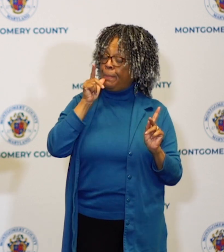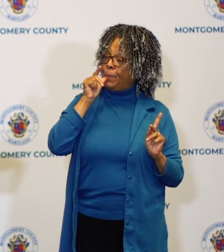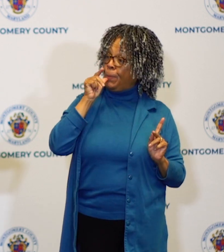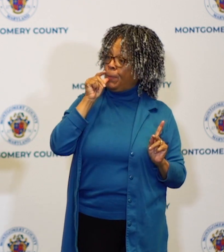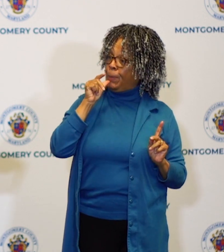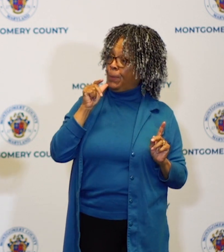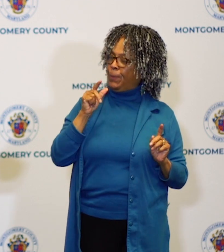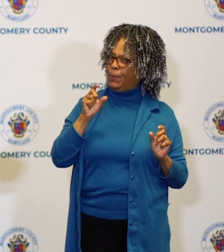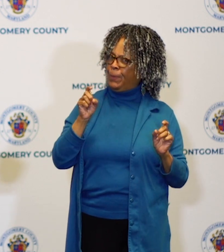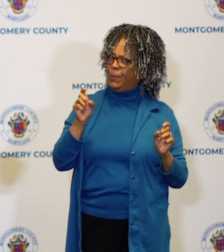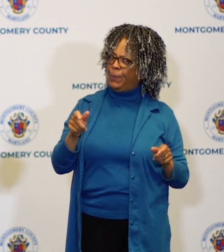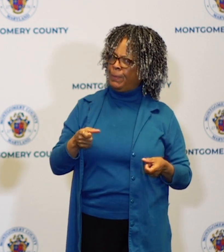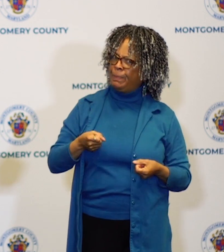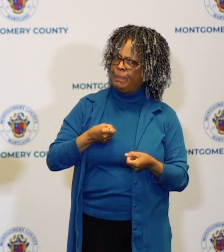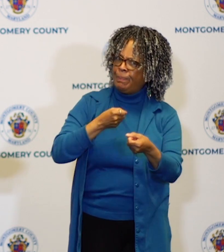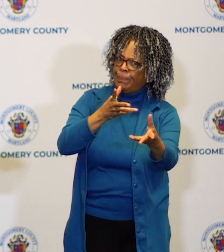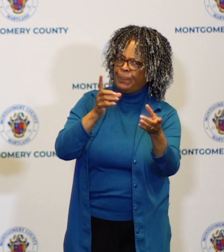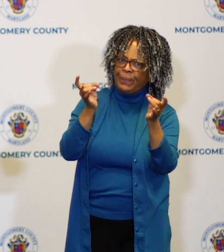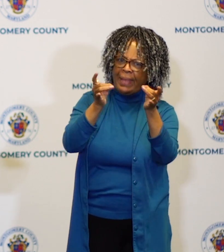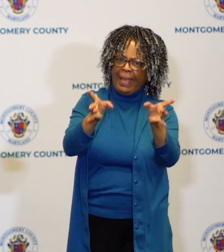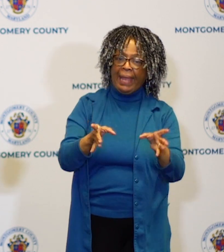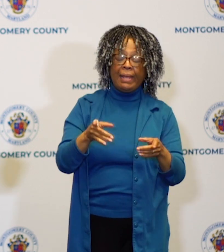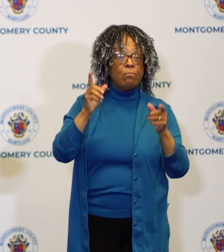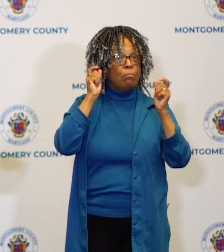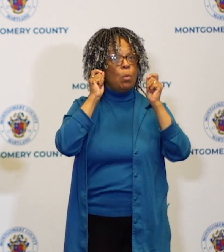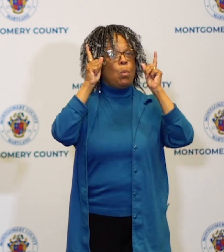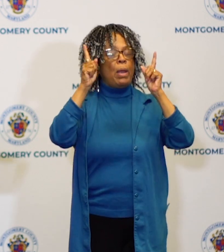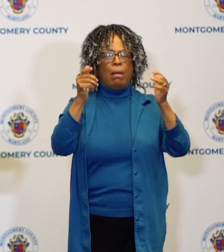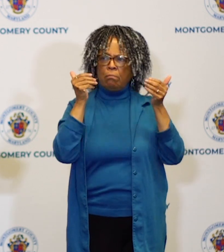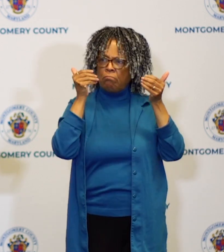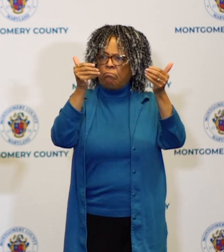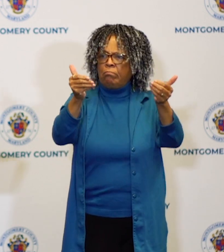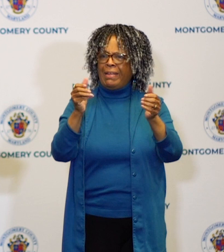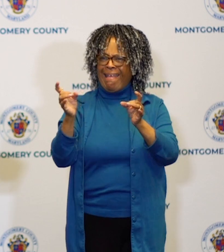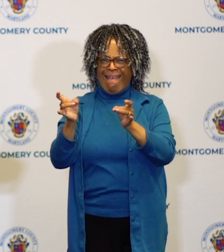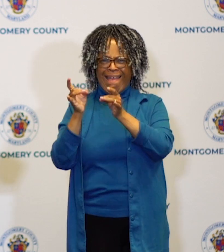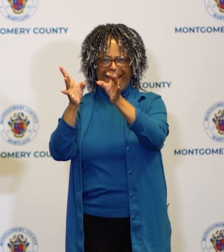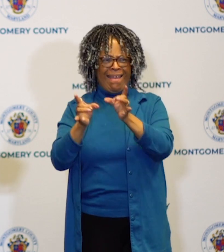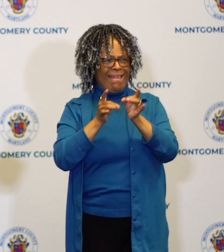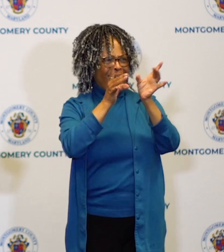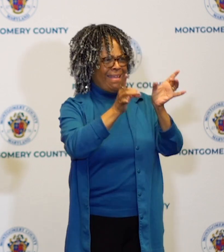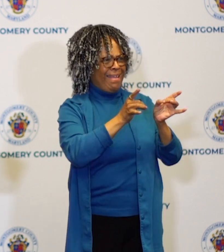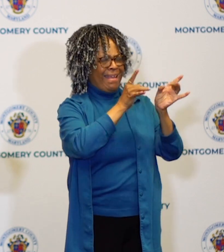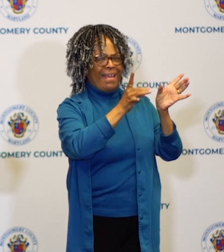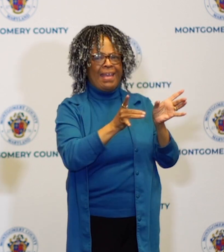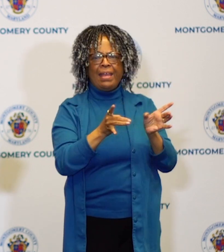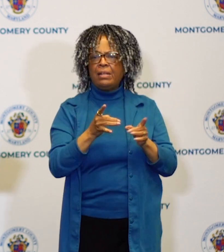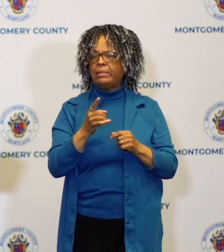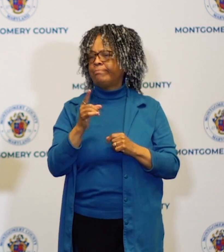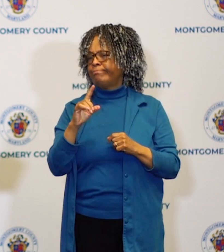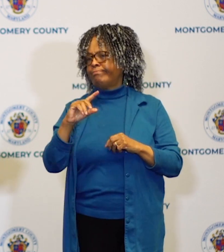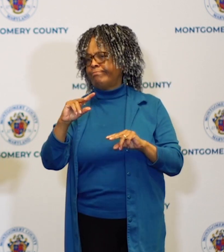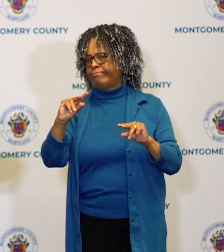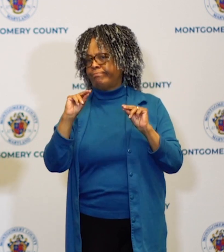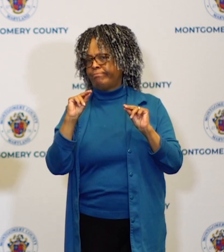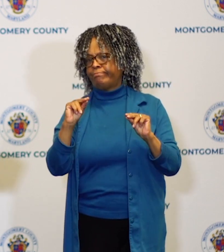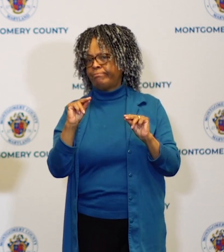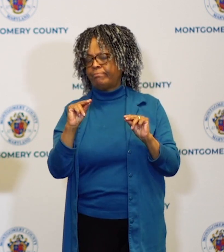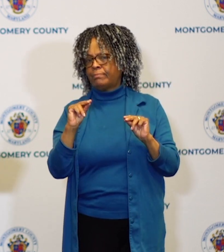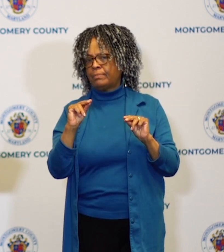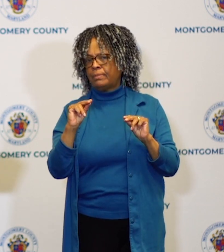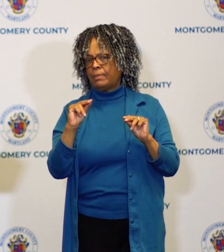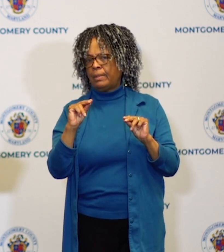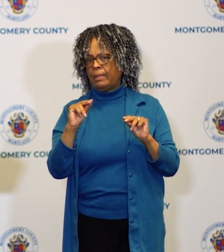morning and just I think I'll read a book about hate and then I think I'll hate somebody they get these ideas from other